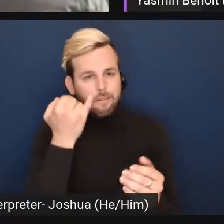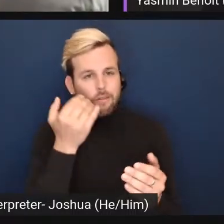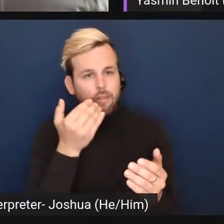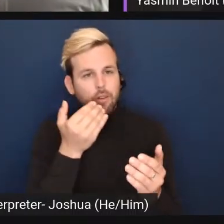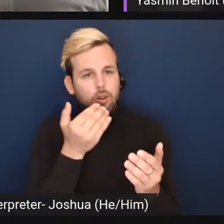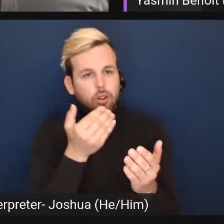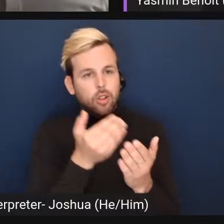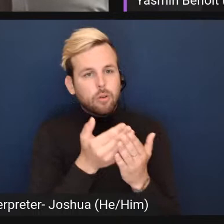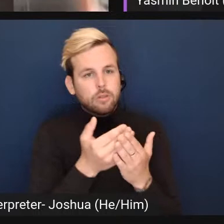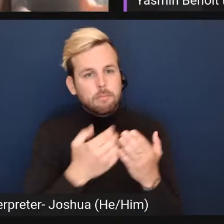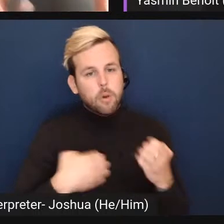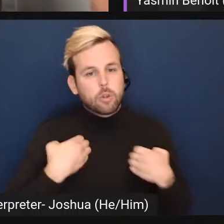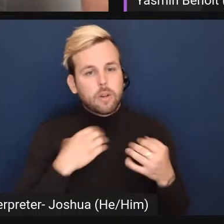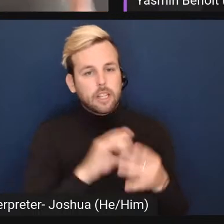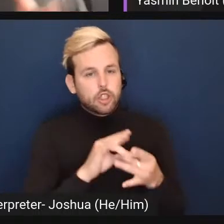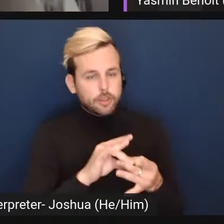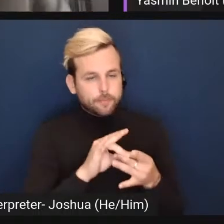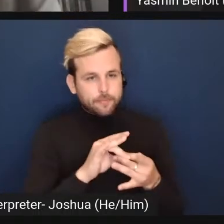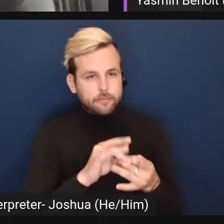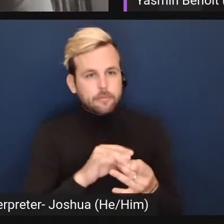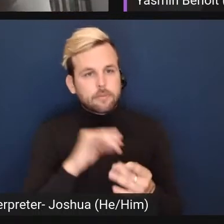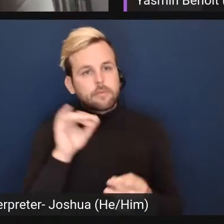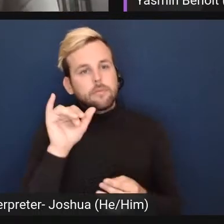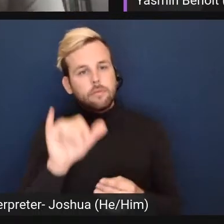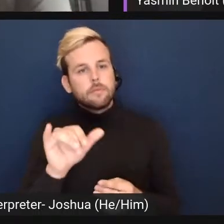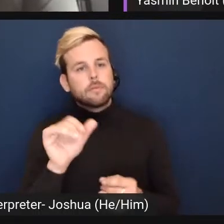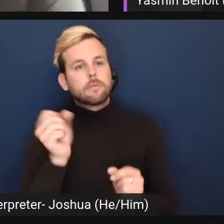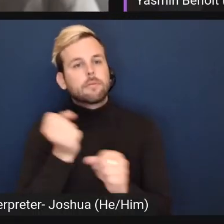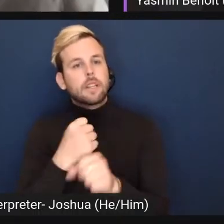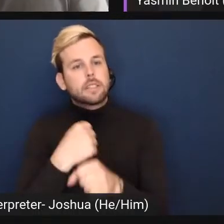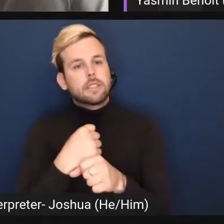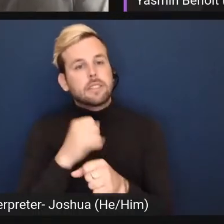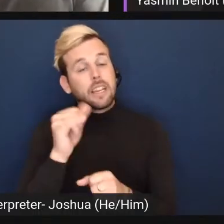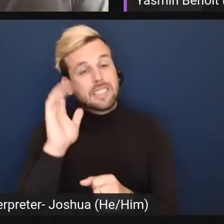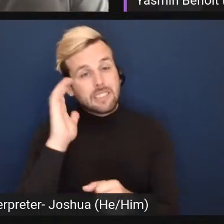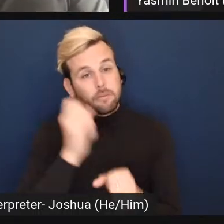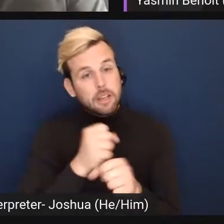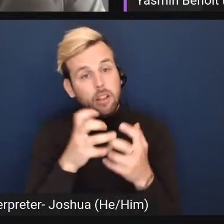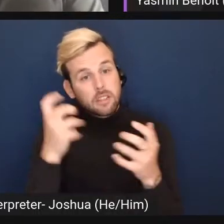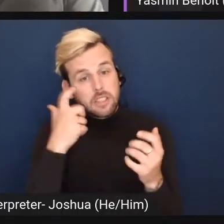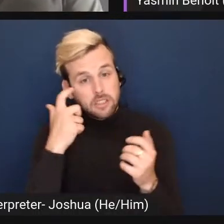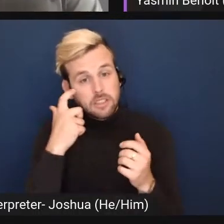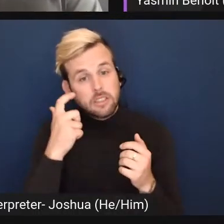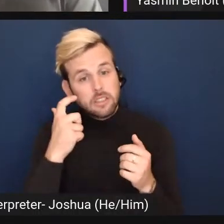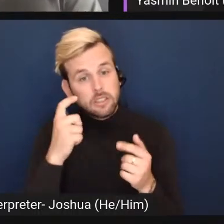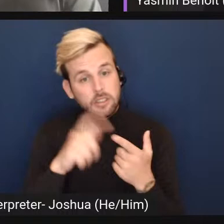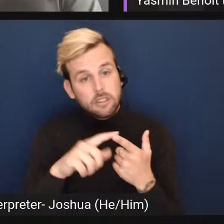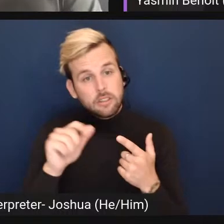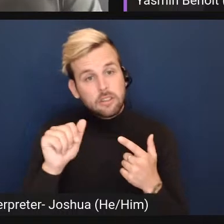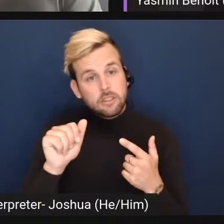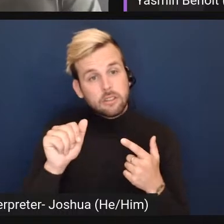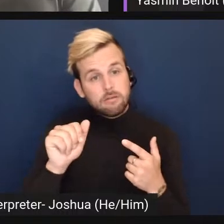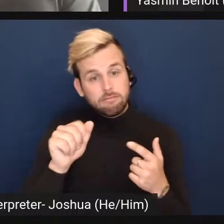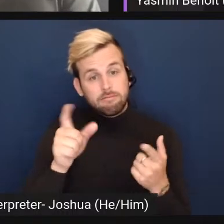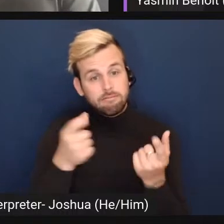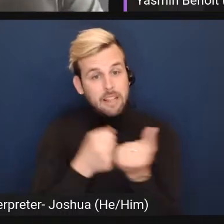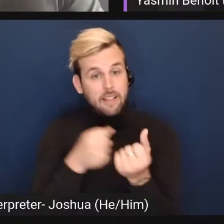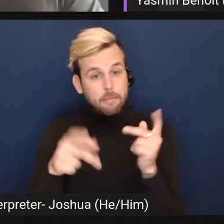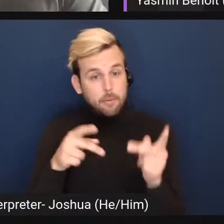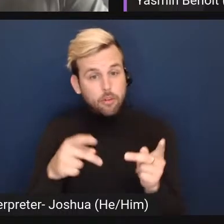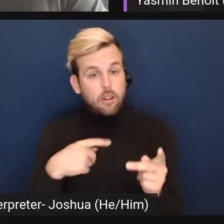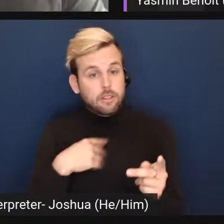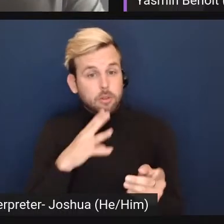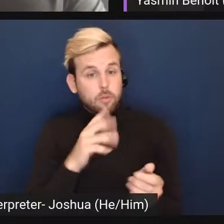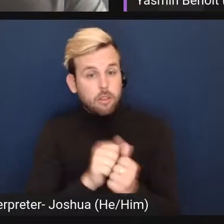emotional relationship. Like, that makes, that seems to make a lot of sense to allo people that I'm